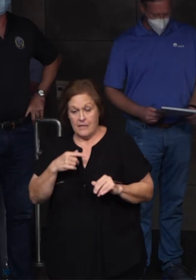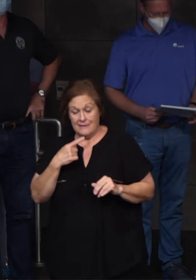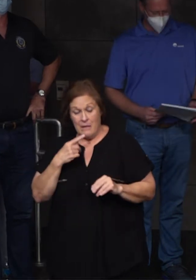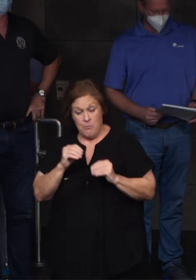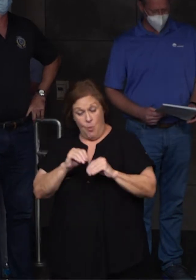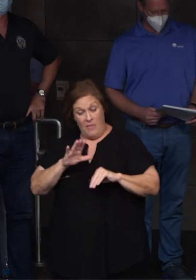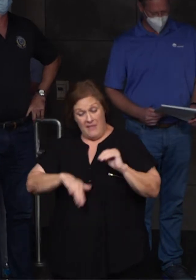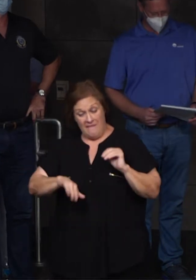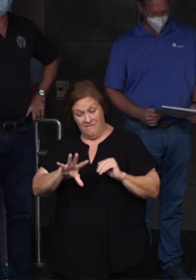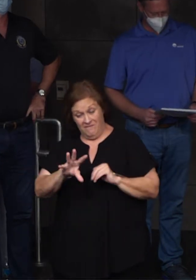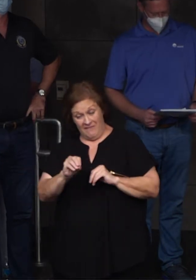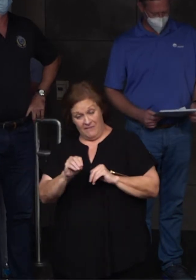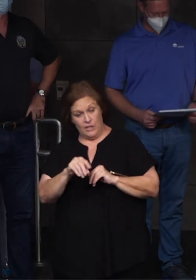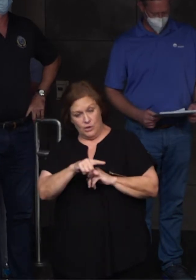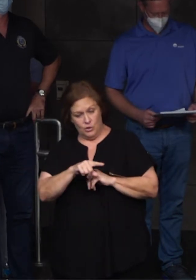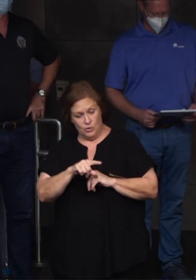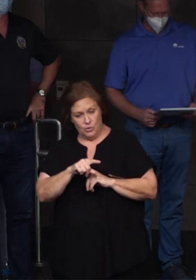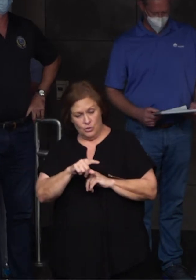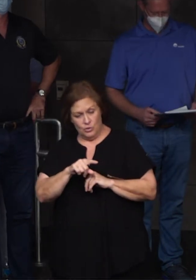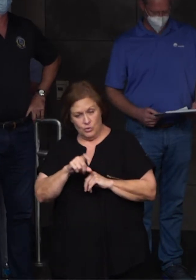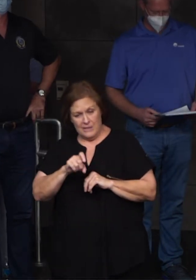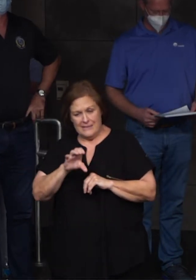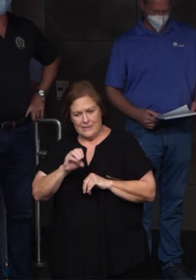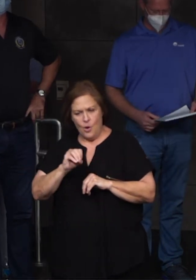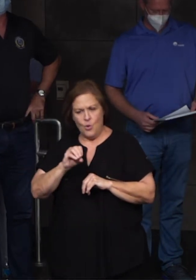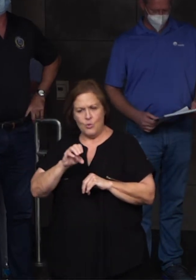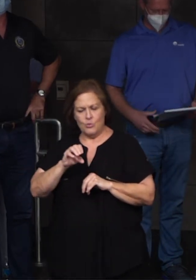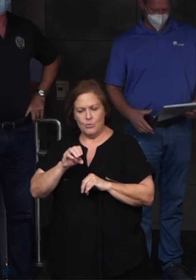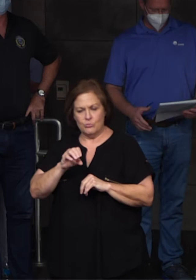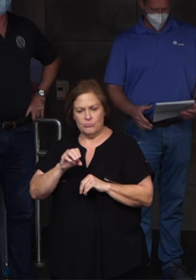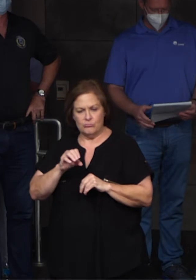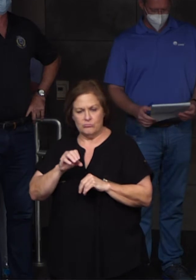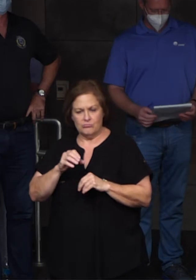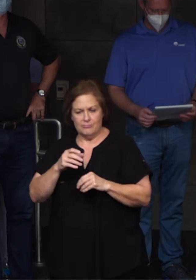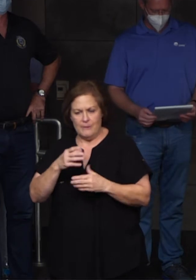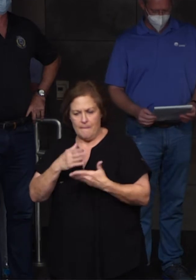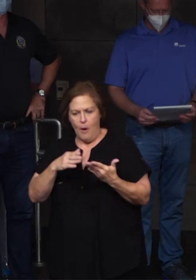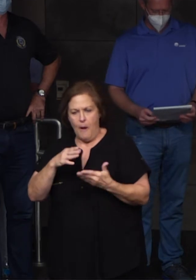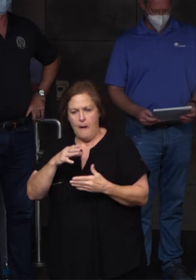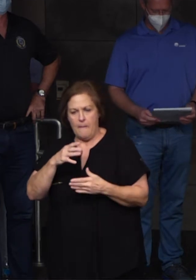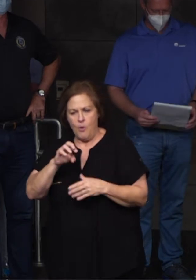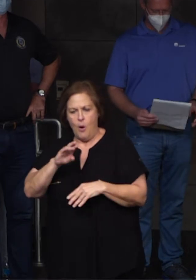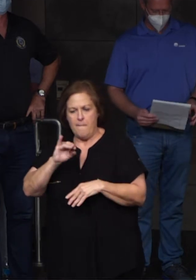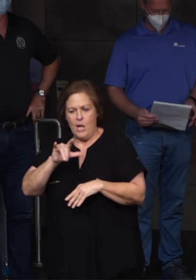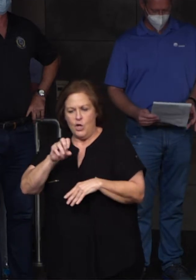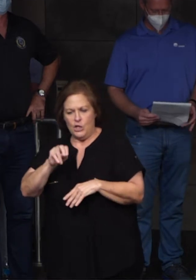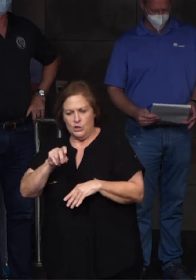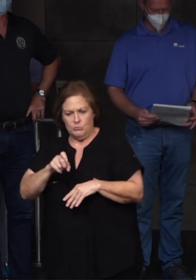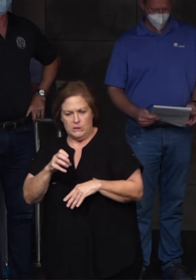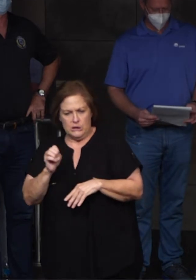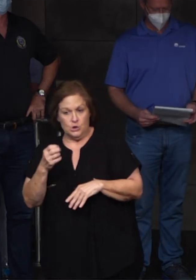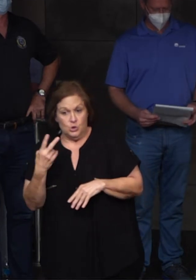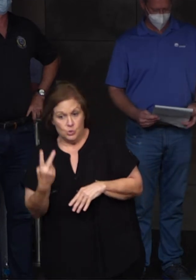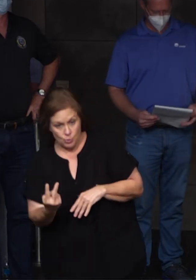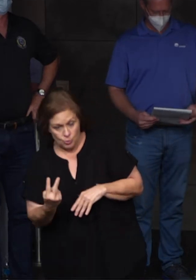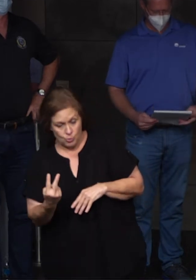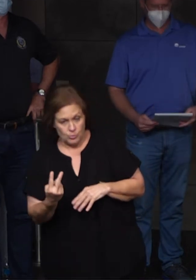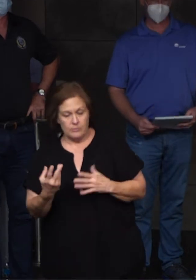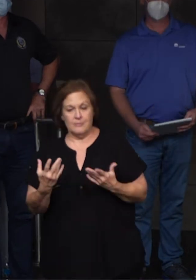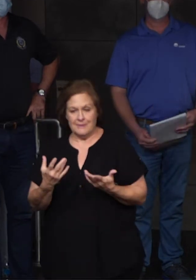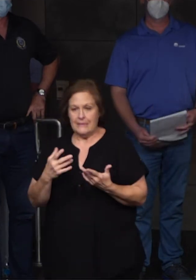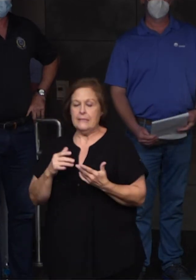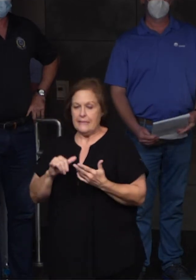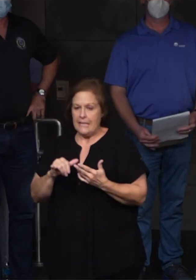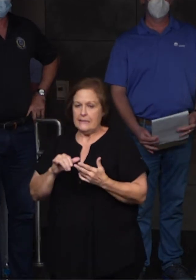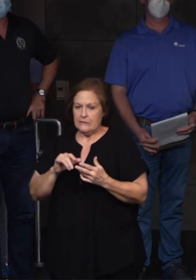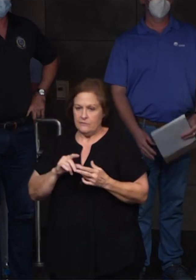a house, in a normal household, you're going to have the CO content of the parts per million to be two on a good day. So it was very,